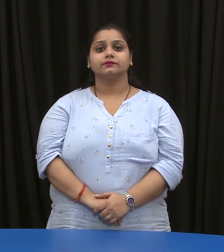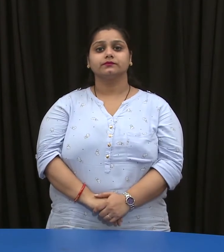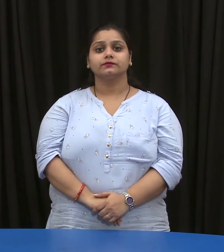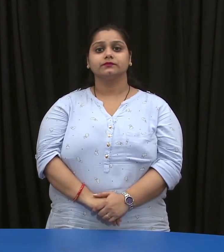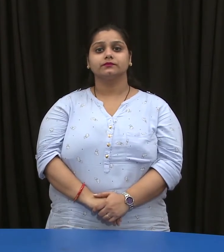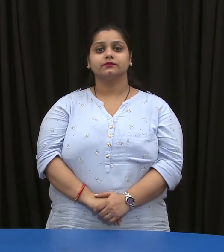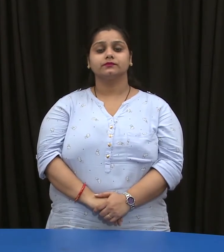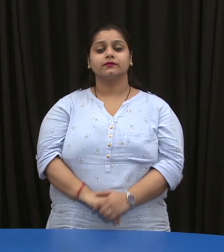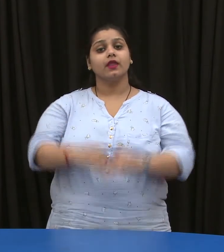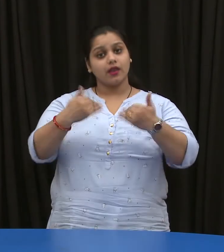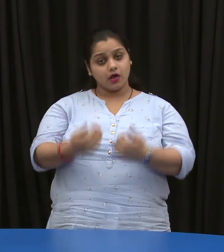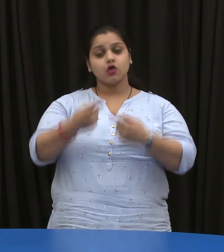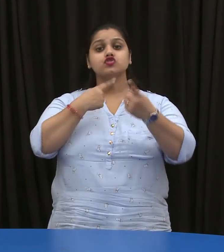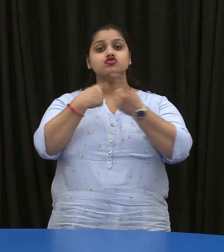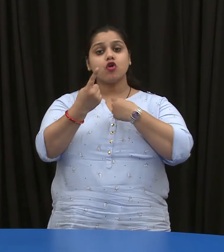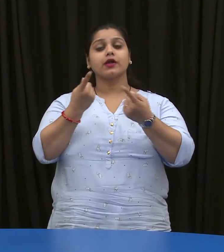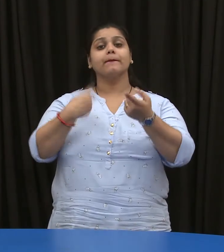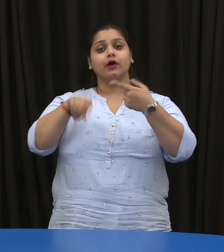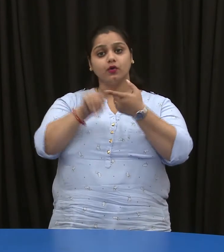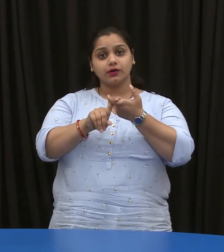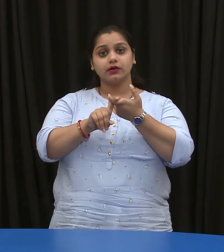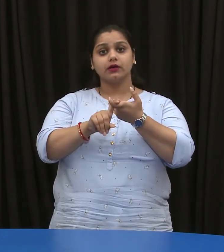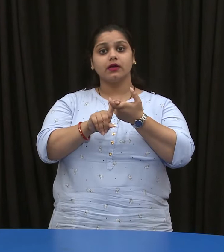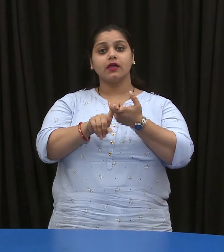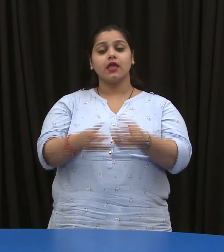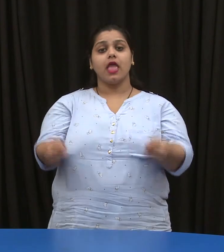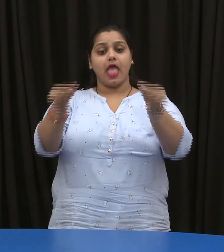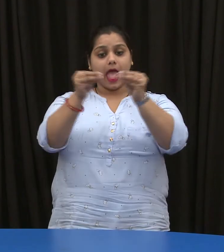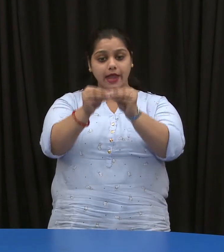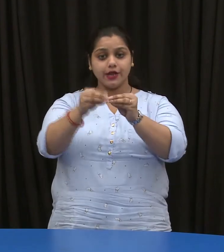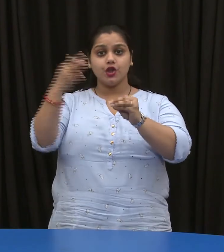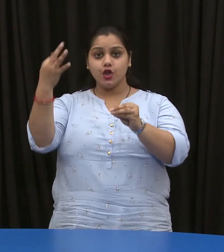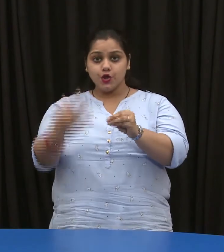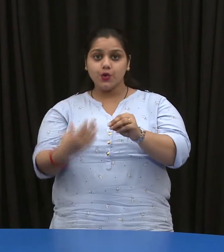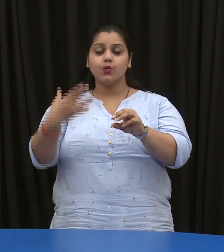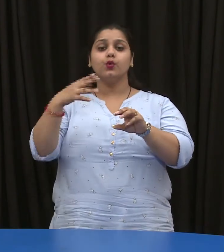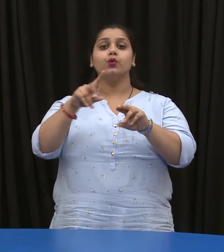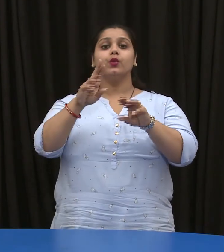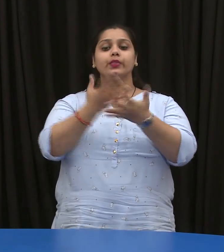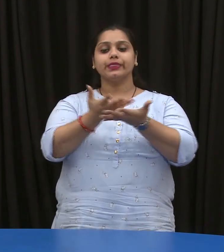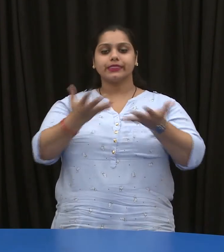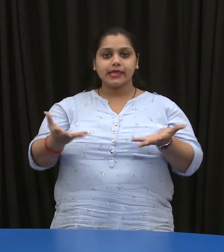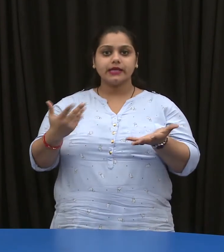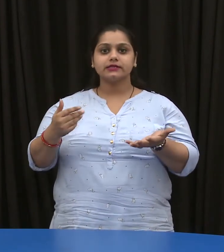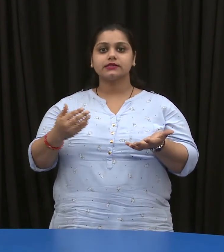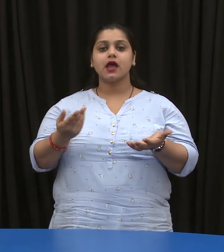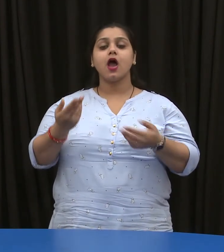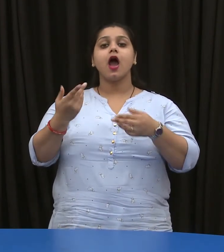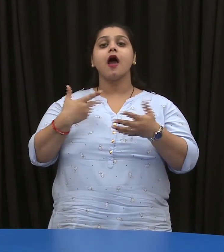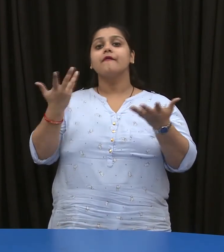Now, we will talk about adding new features from Windows Update.